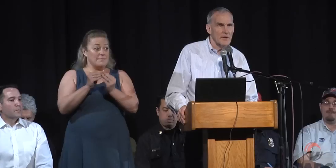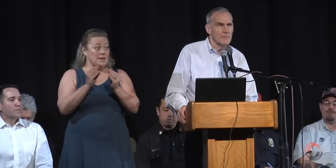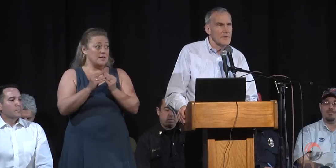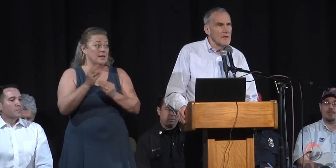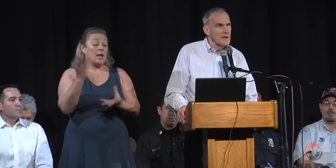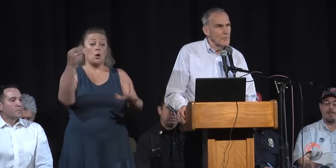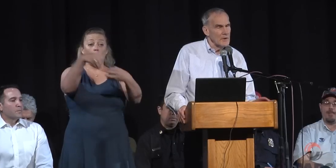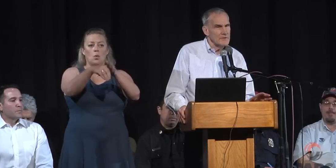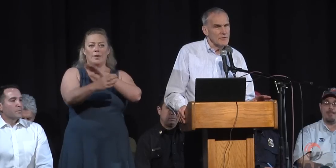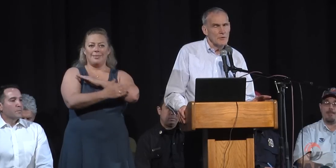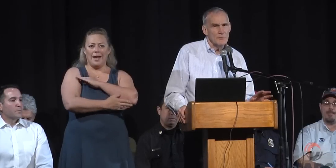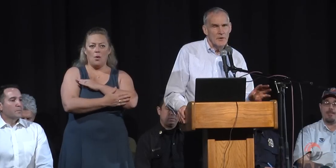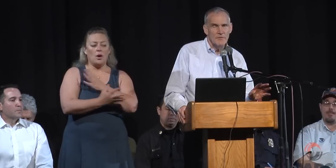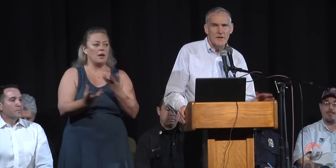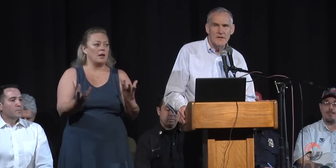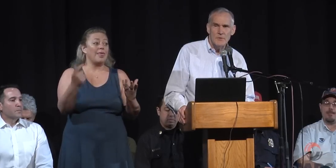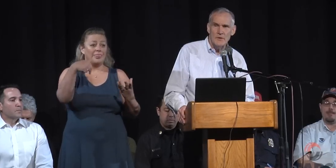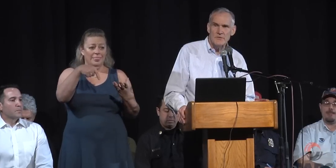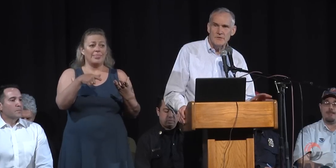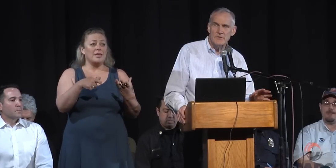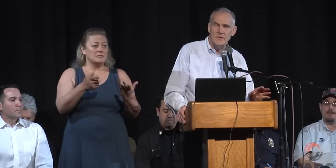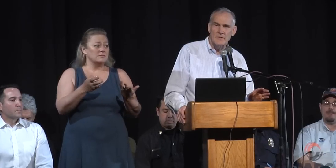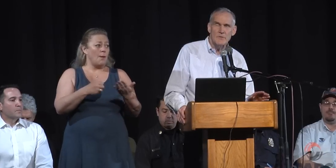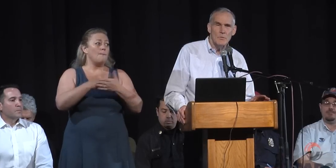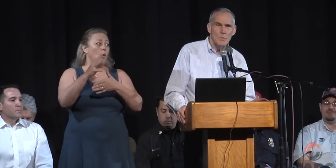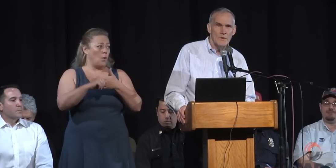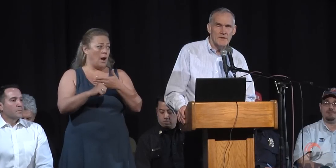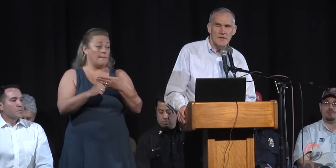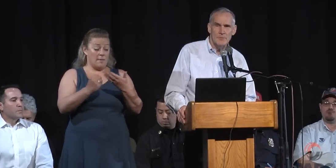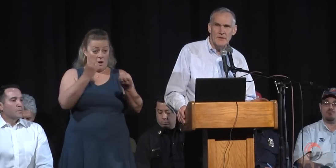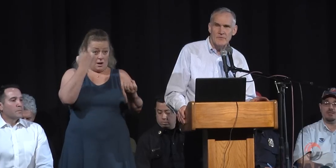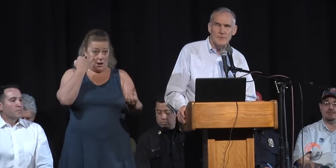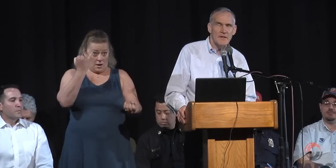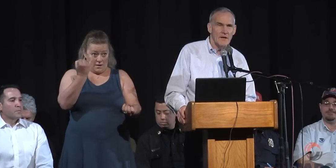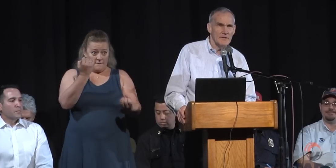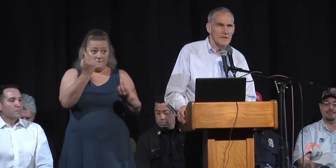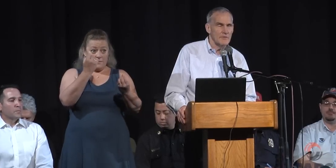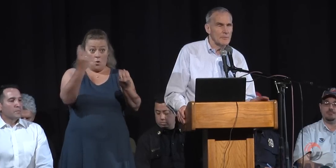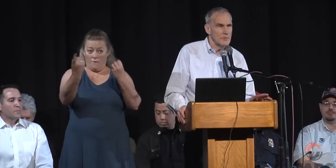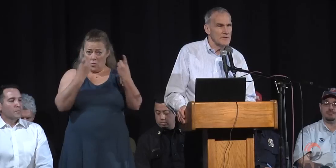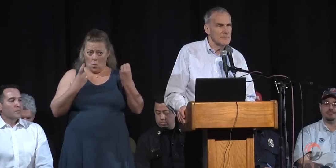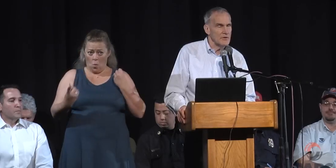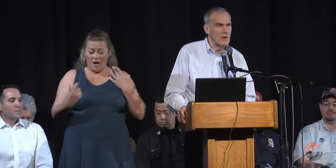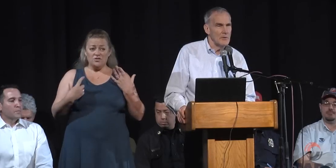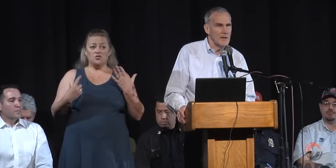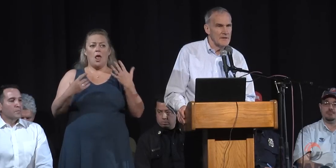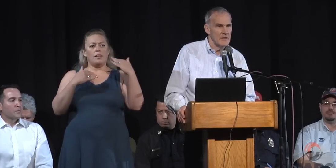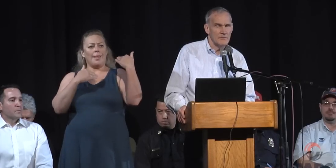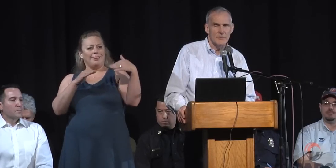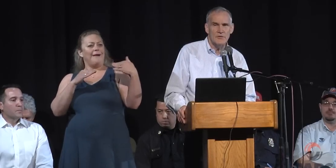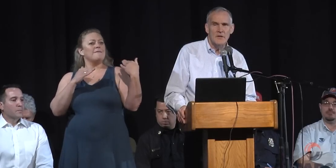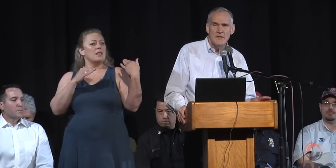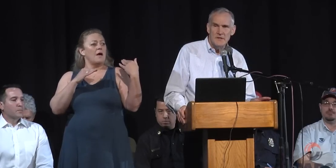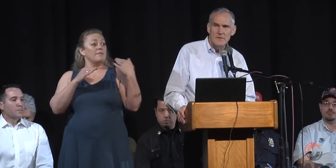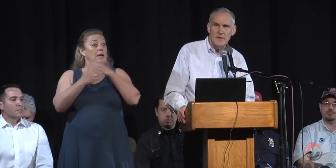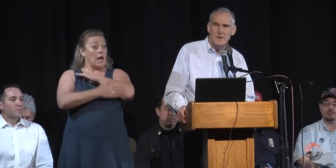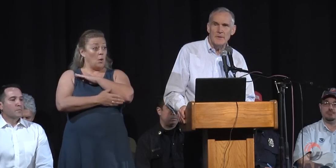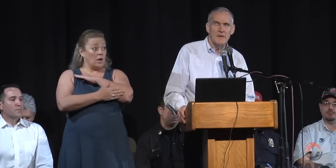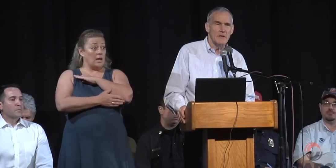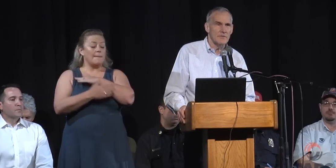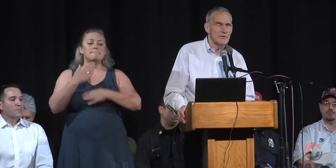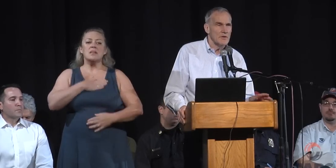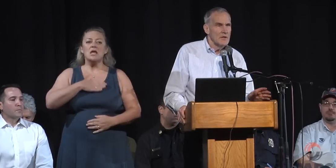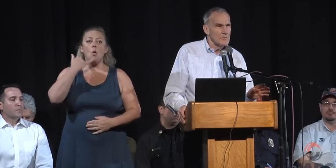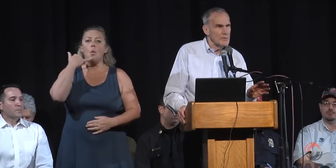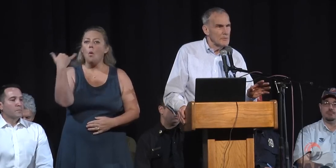this program. And I want to let you know if you have any questions that we can help you out from the county level, please call my office, email